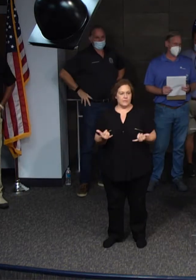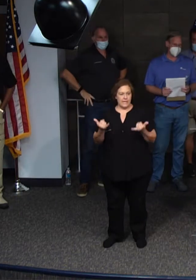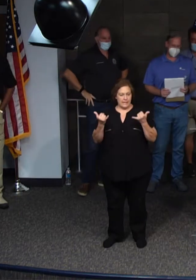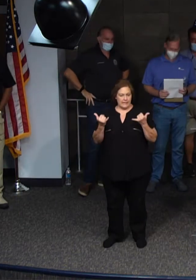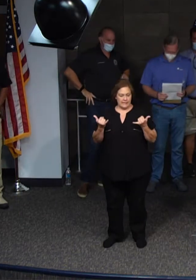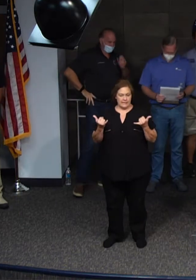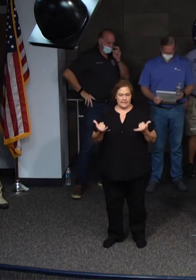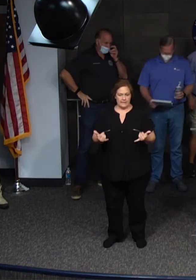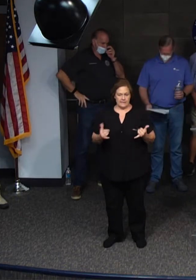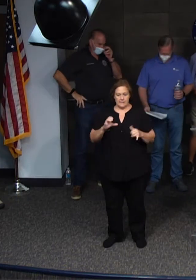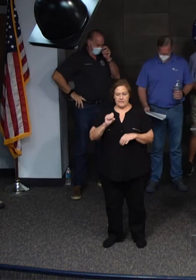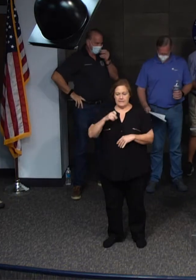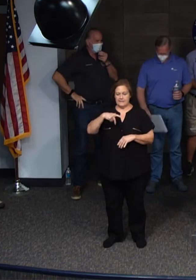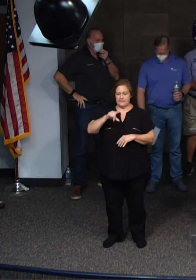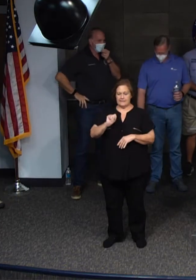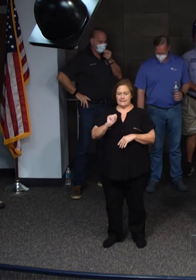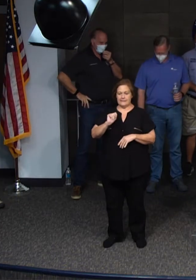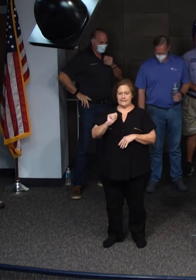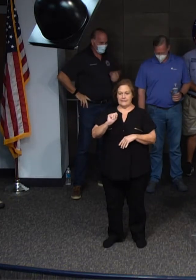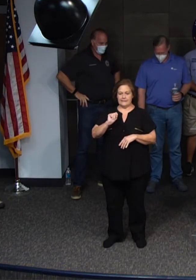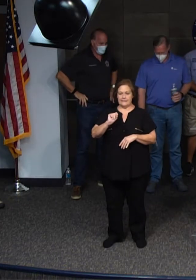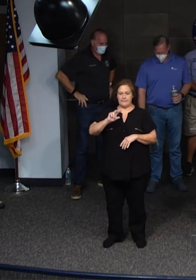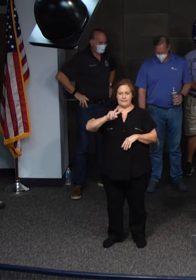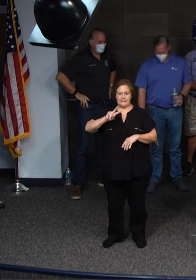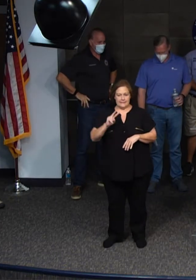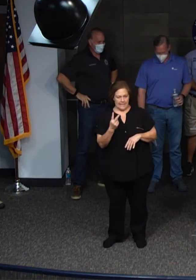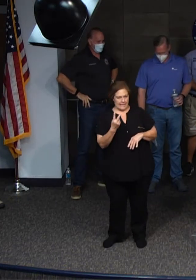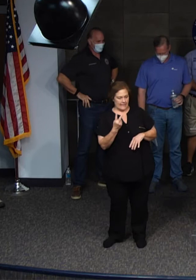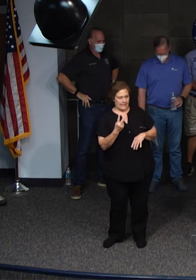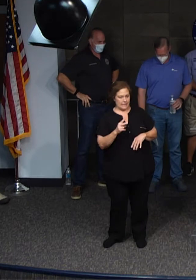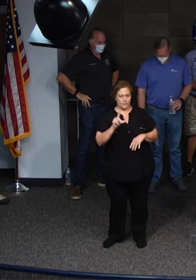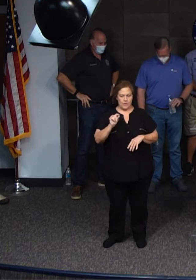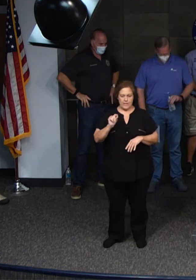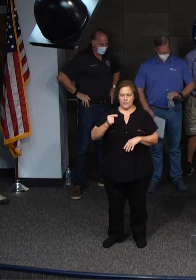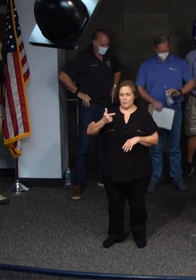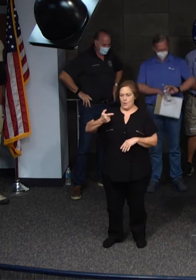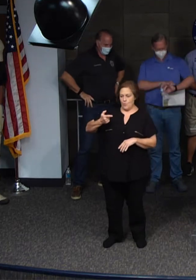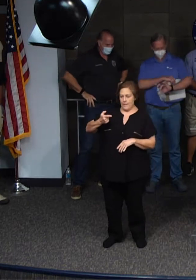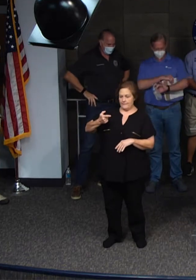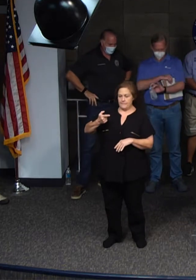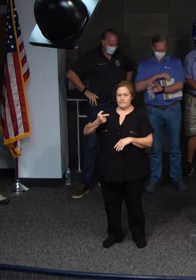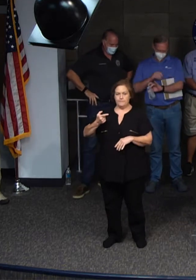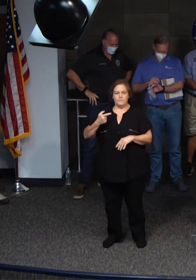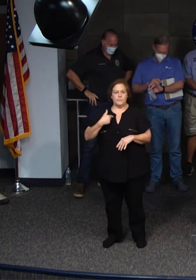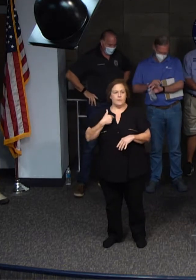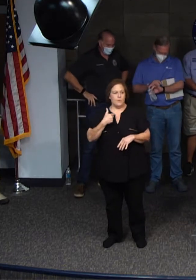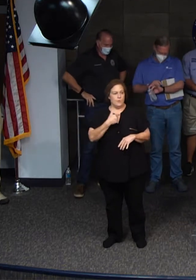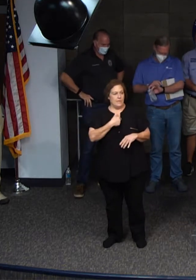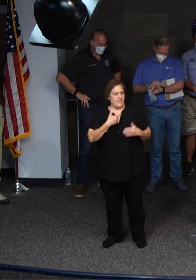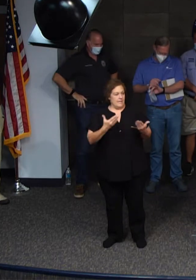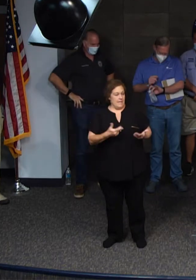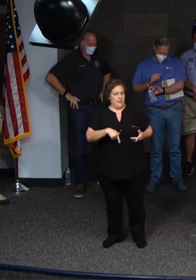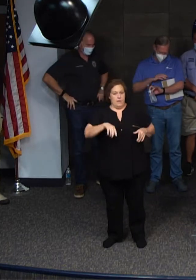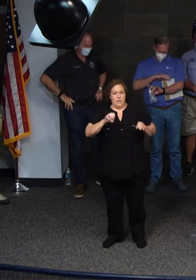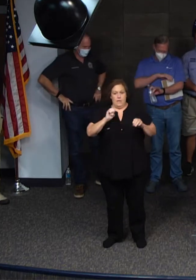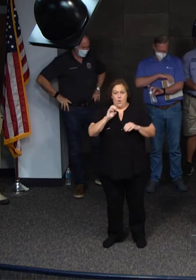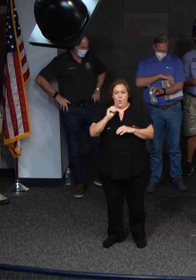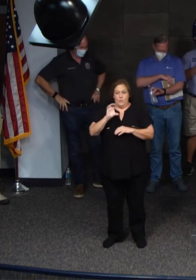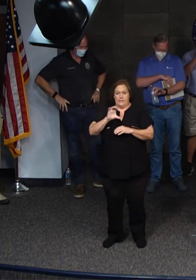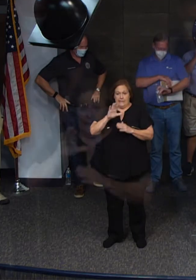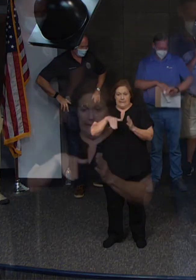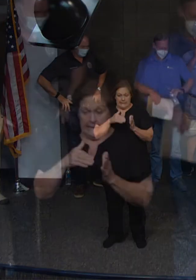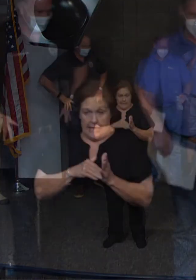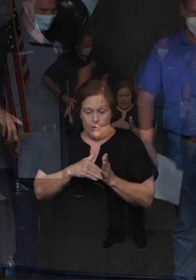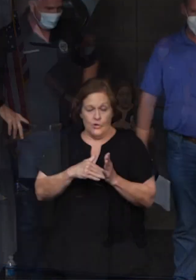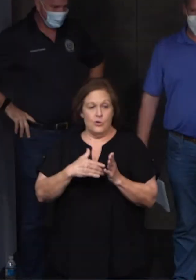September 2nd, 2021. We are at the Emergency Operations Center and